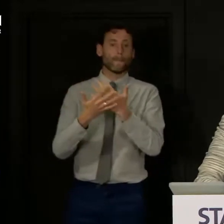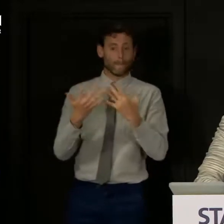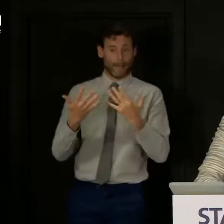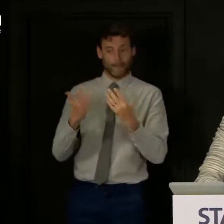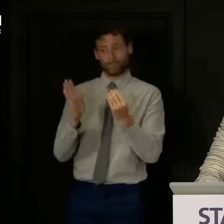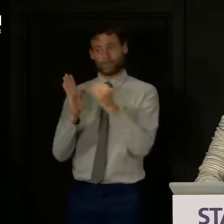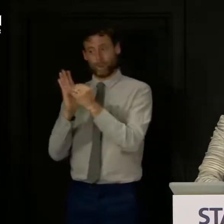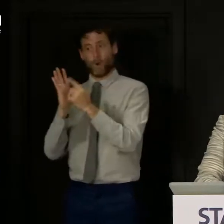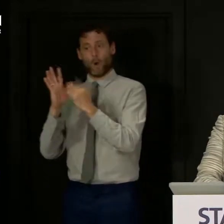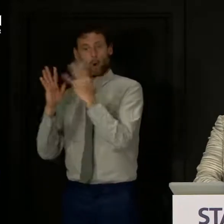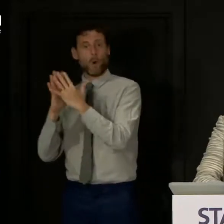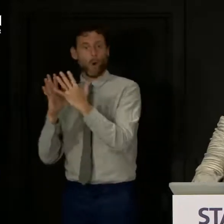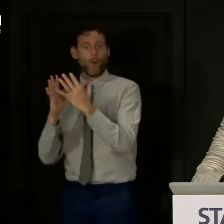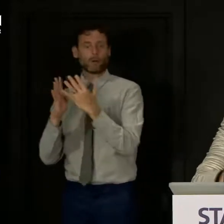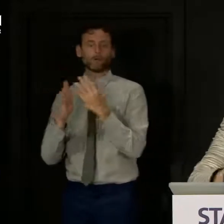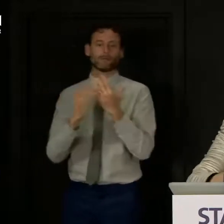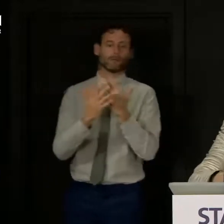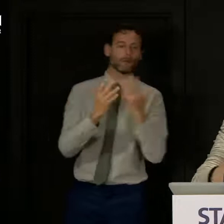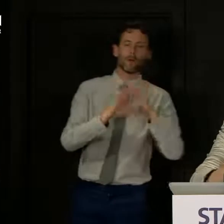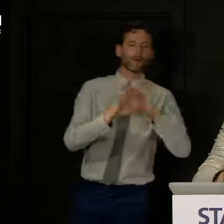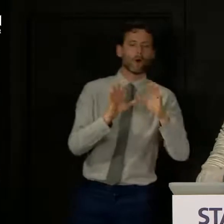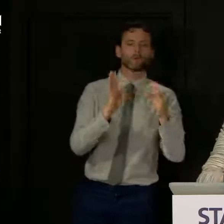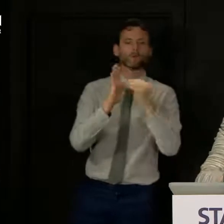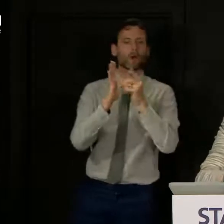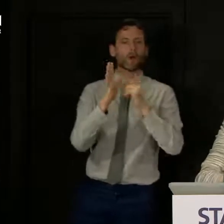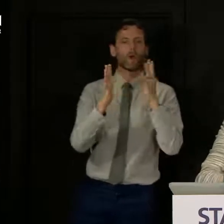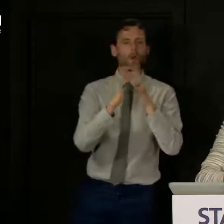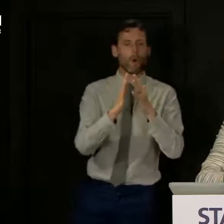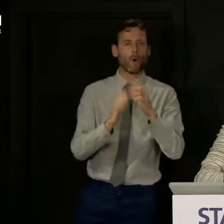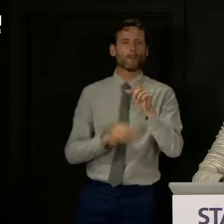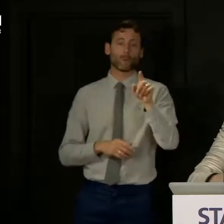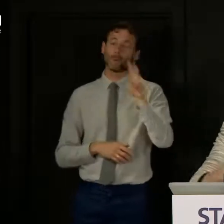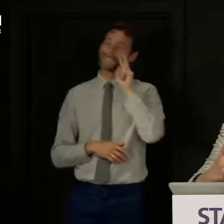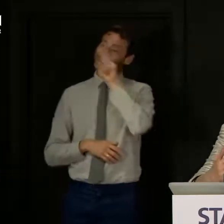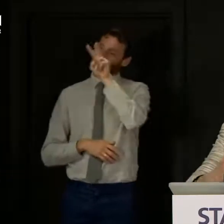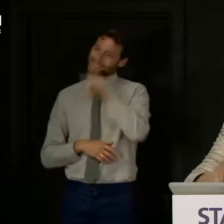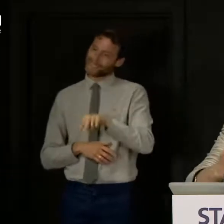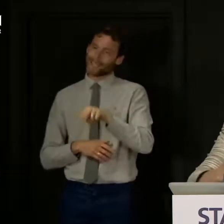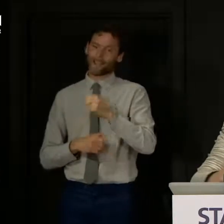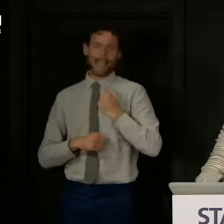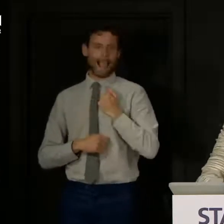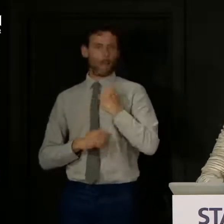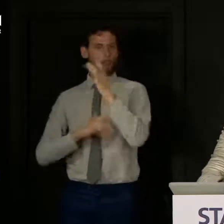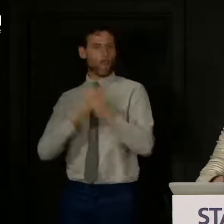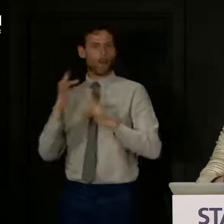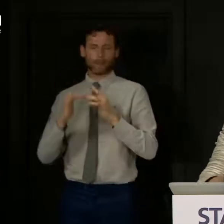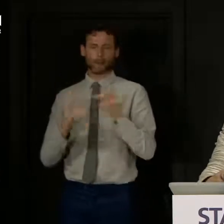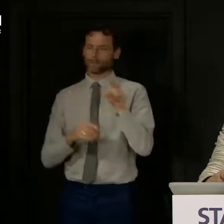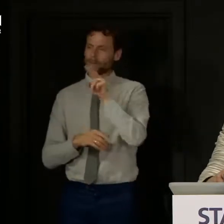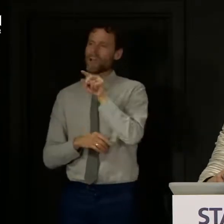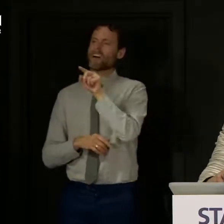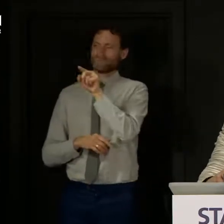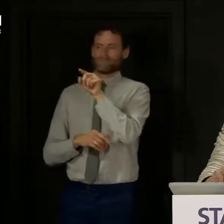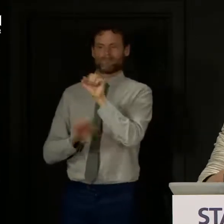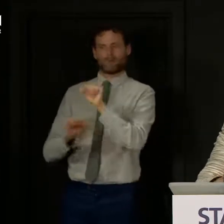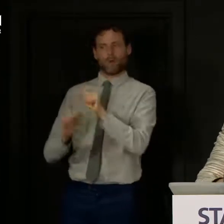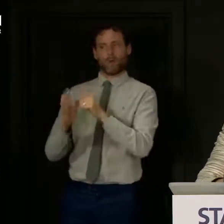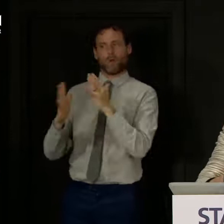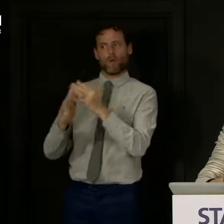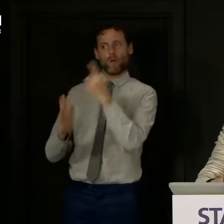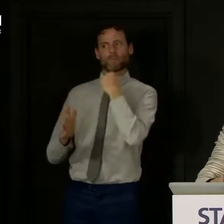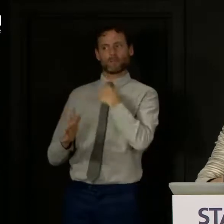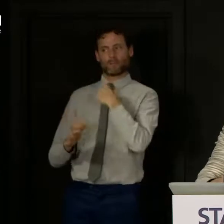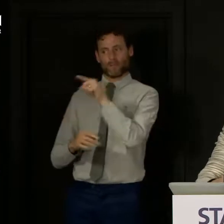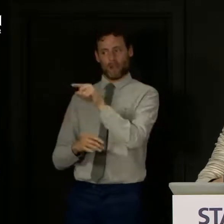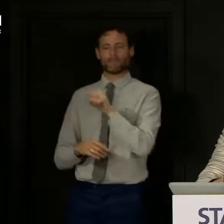if you go to the Scottish Government website, you get a sense of what is the law and what is guidance. So some of what I've spoken about today, the